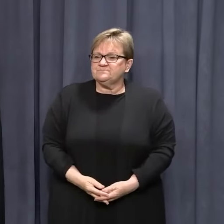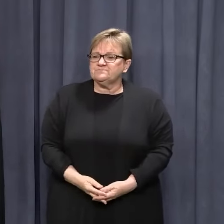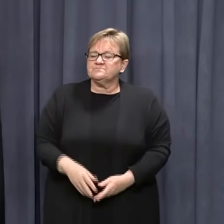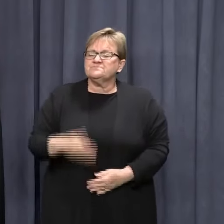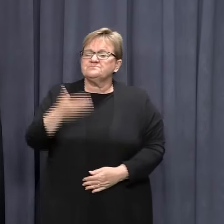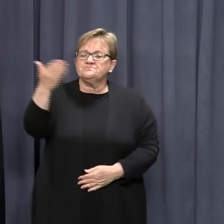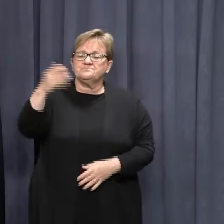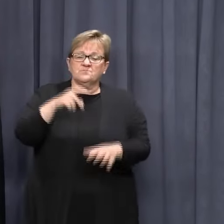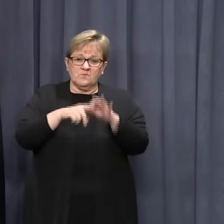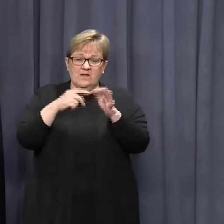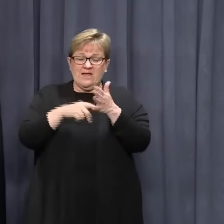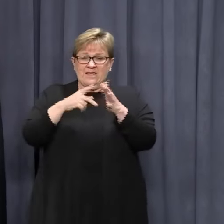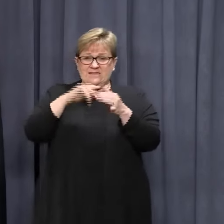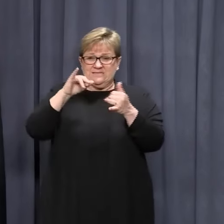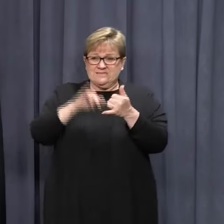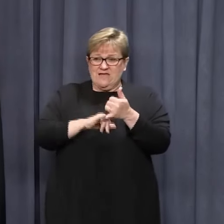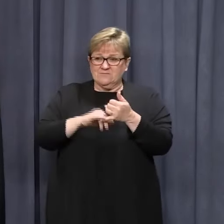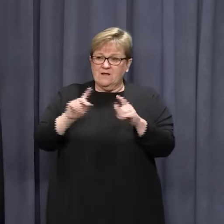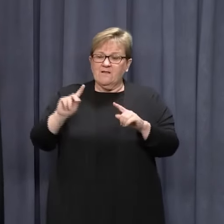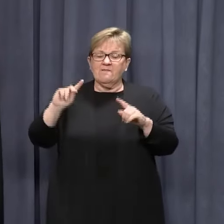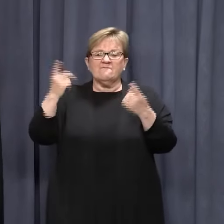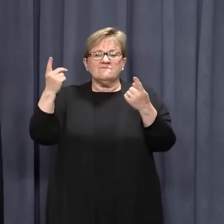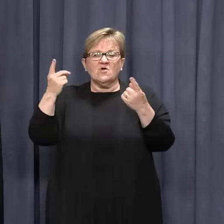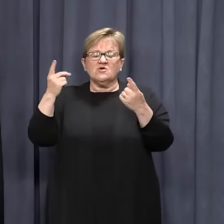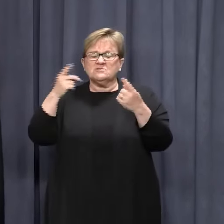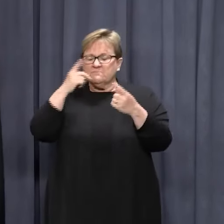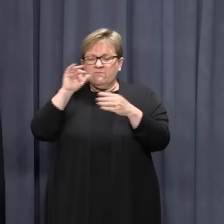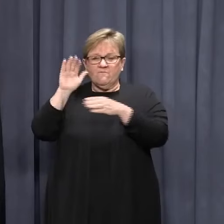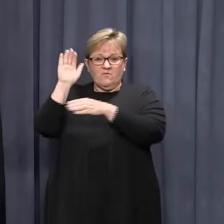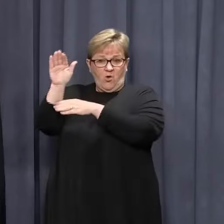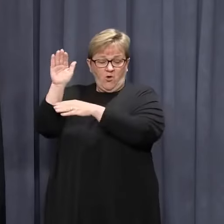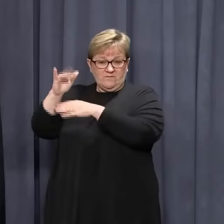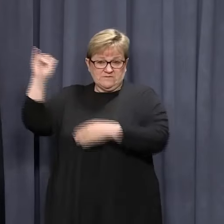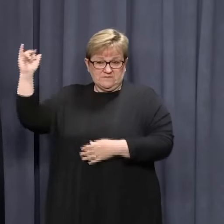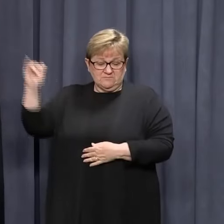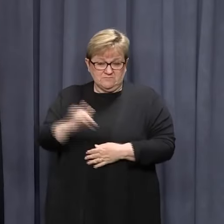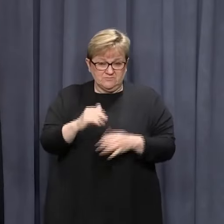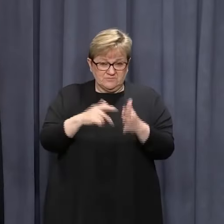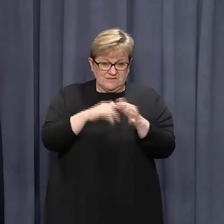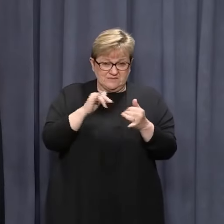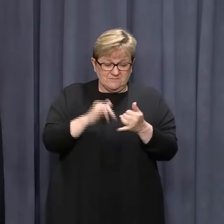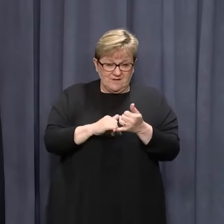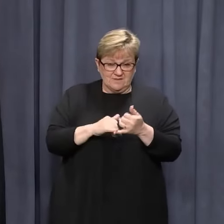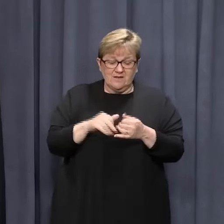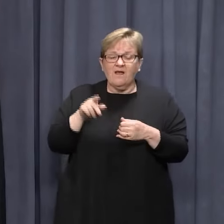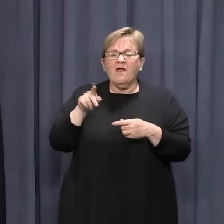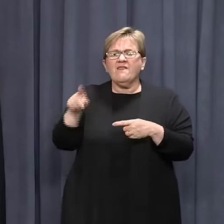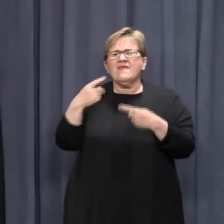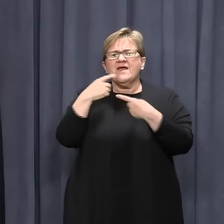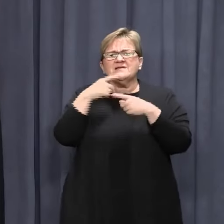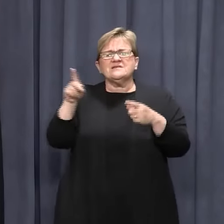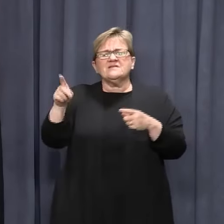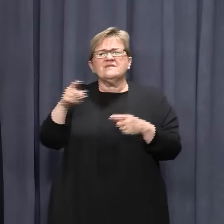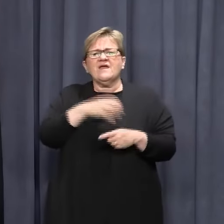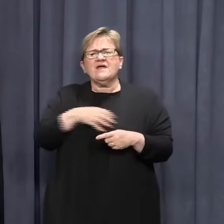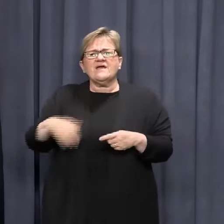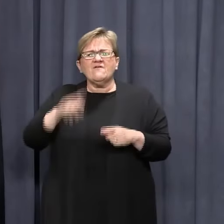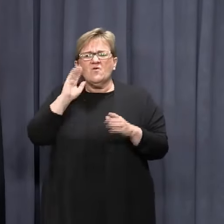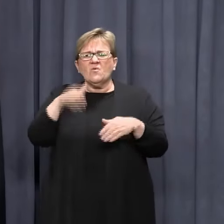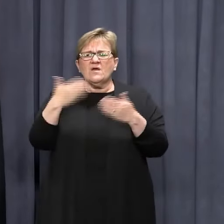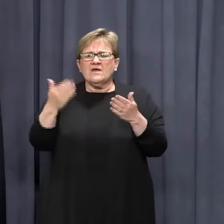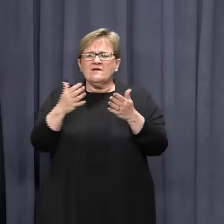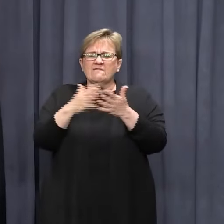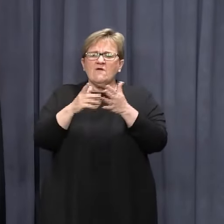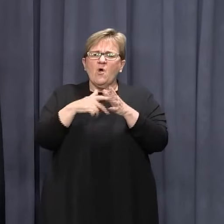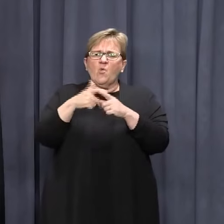Has Mania taken their first international arrivals today? They've announced that their government is going to provide a